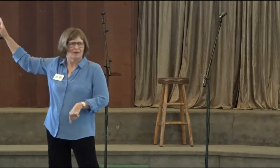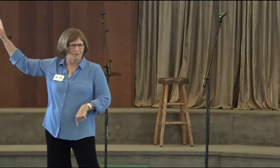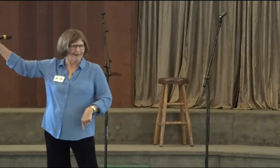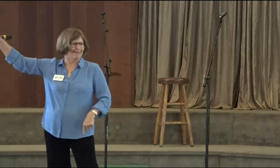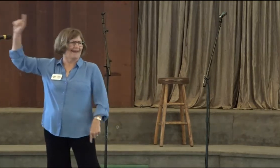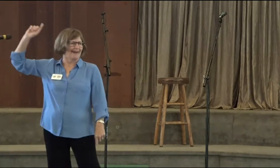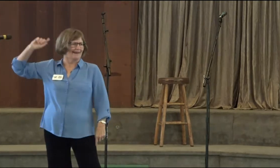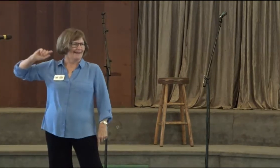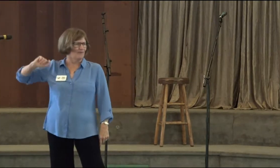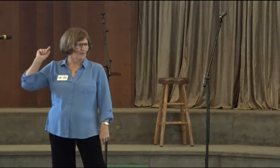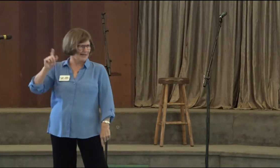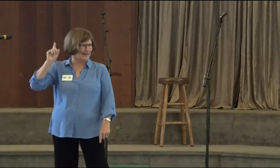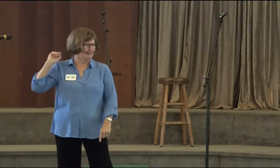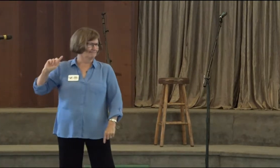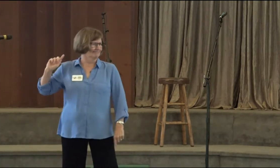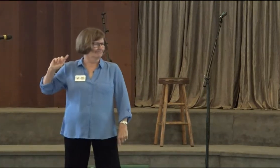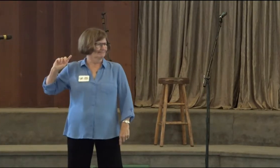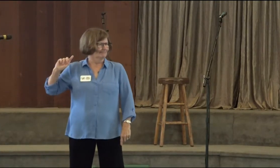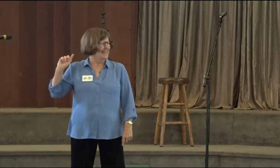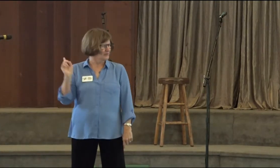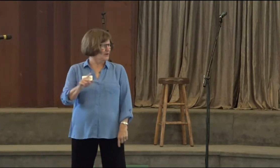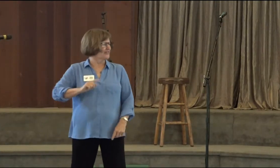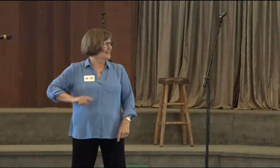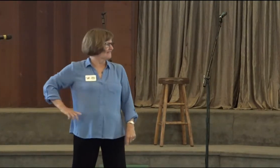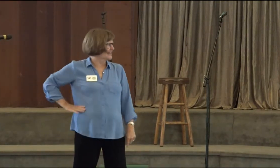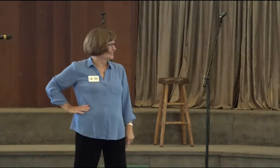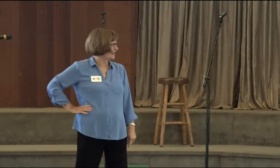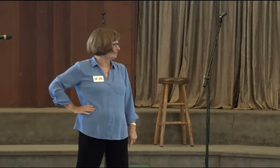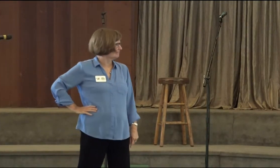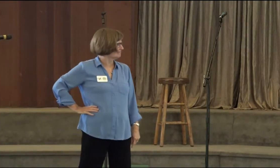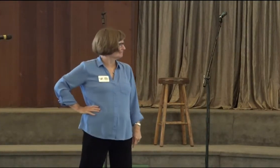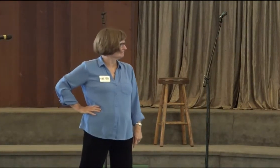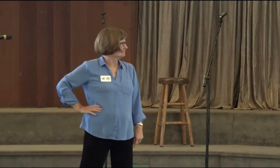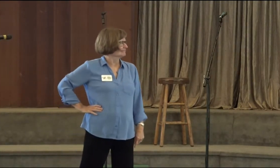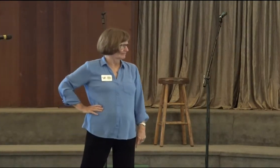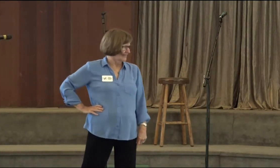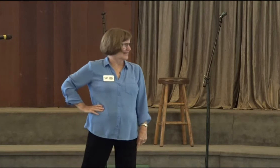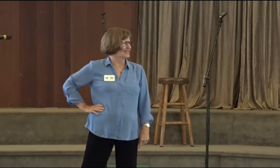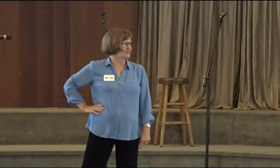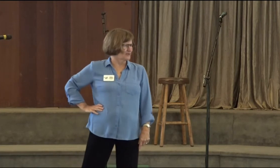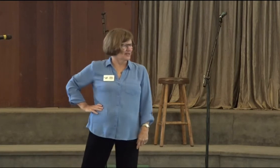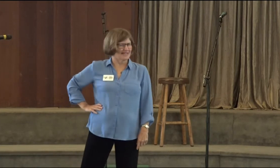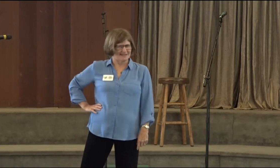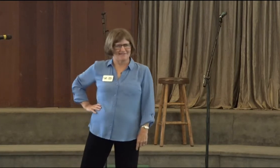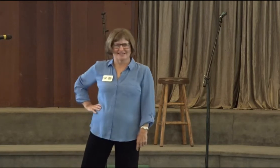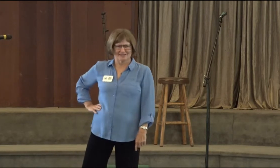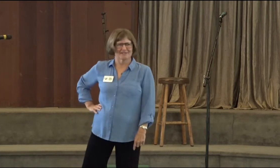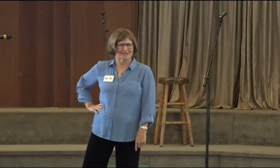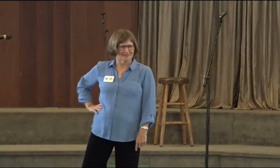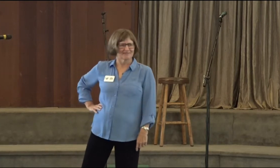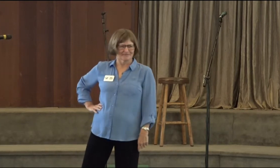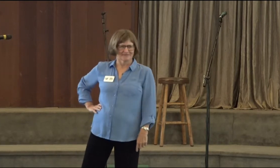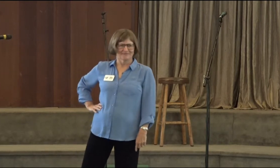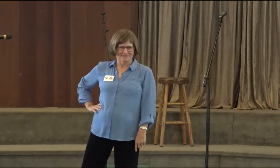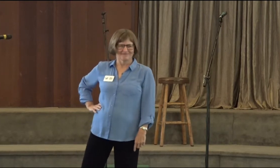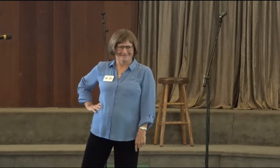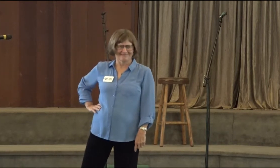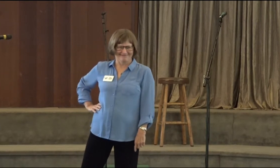you, what the heck, why not? It's worth the investment. It is worth the investment.